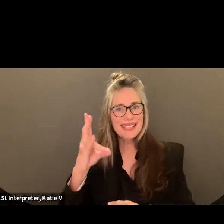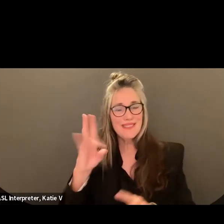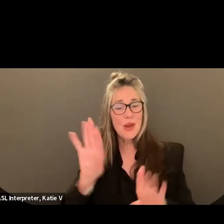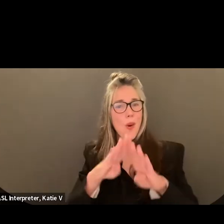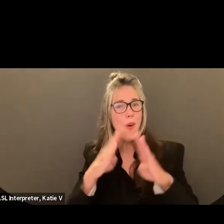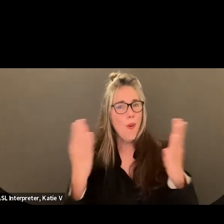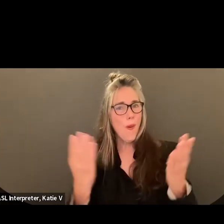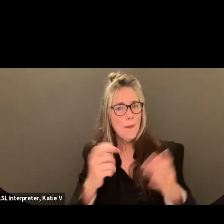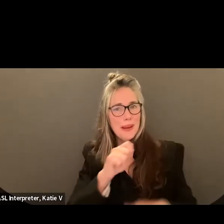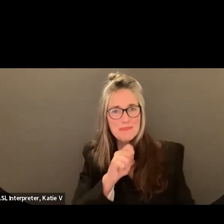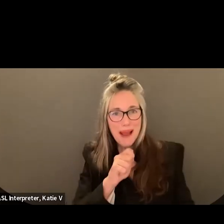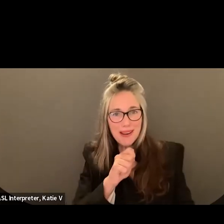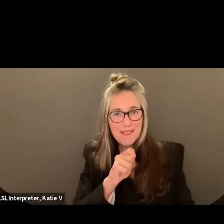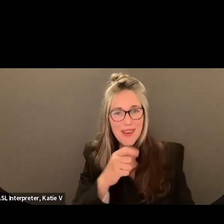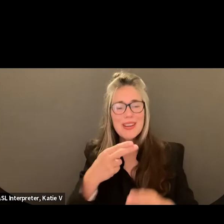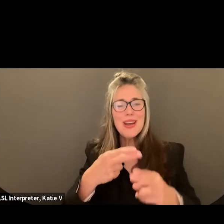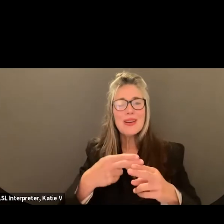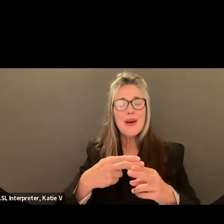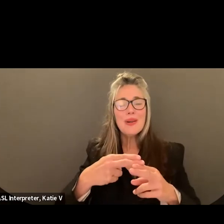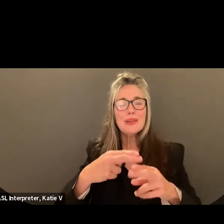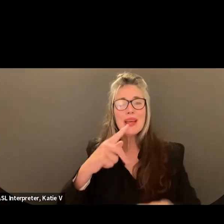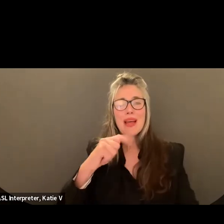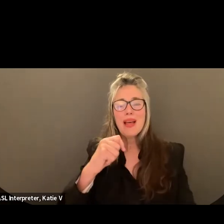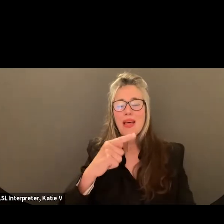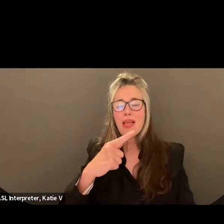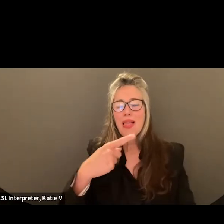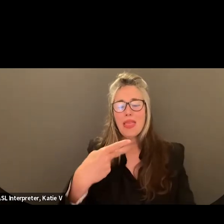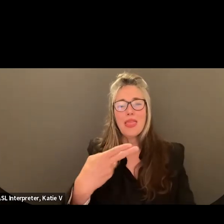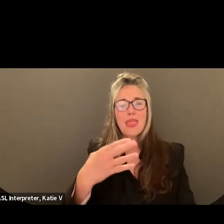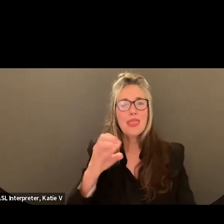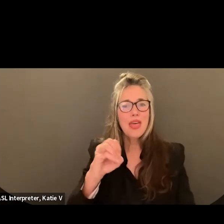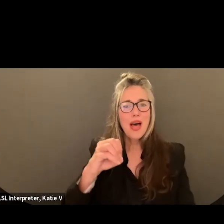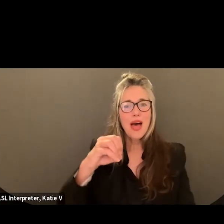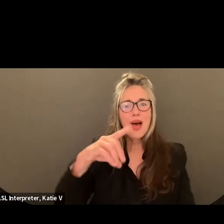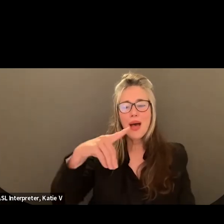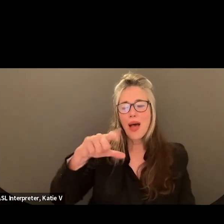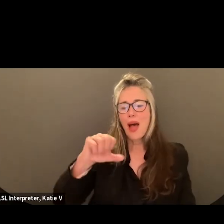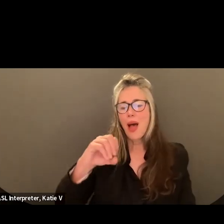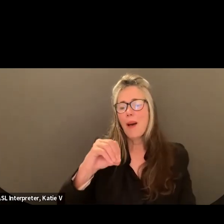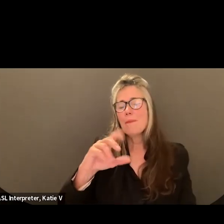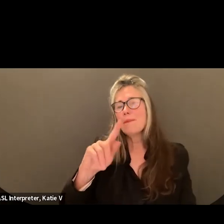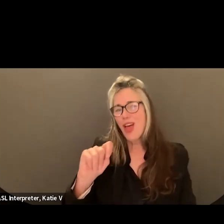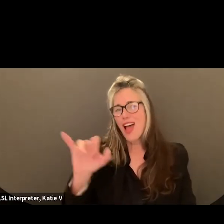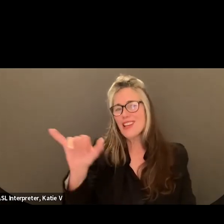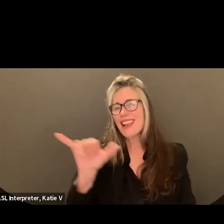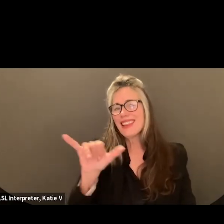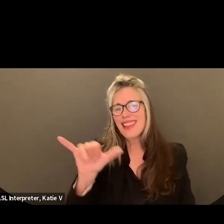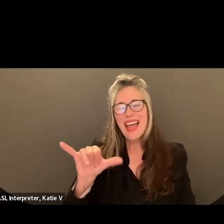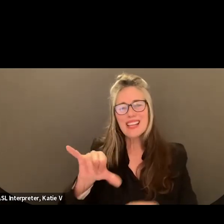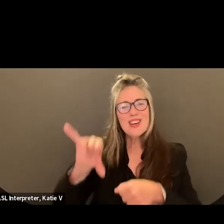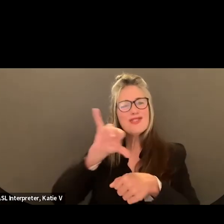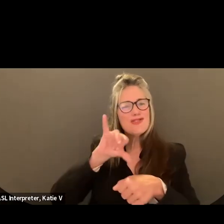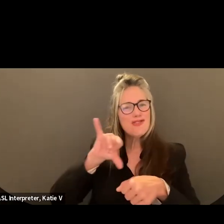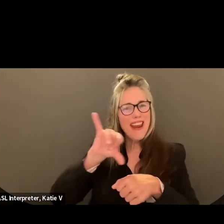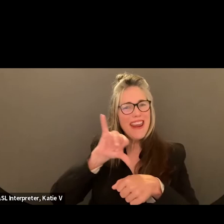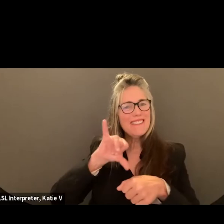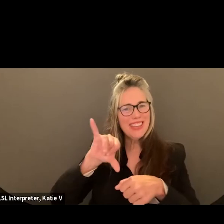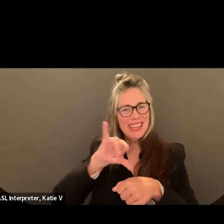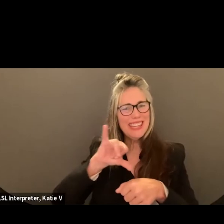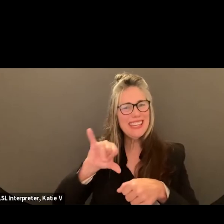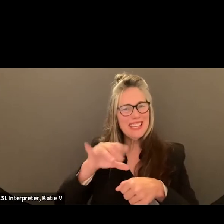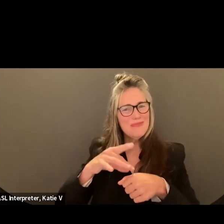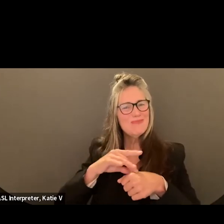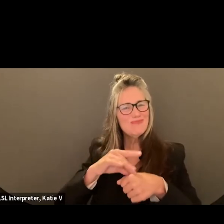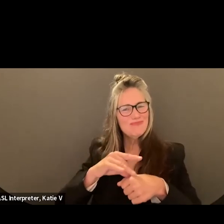mic event, and it's called The Plot Like Gravy Thickens. So I invite you to join students, and I can honestly